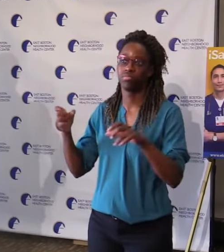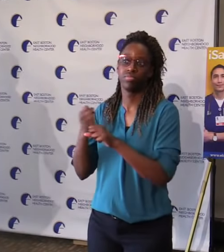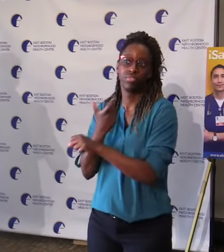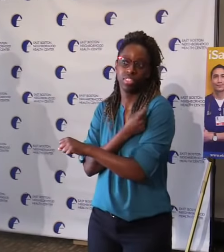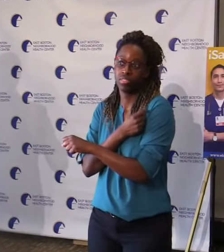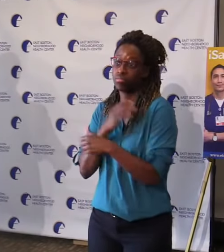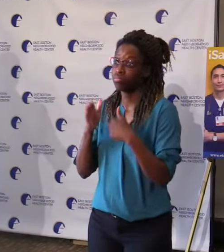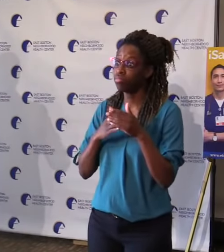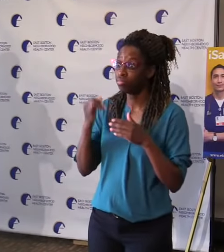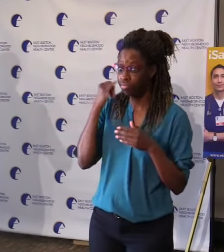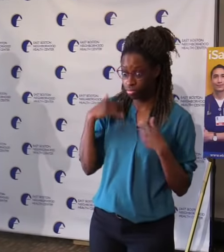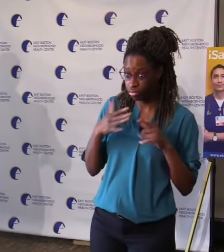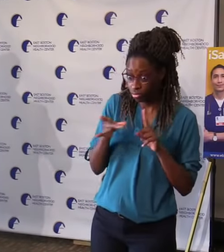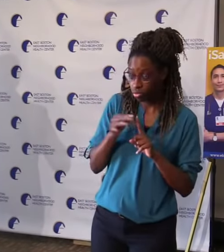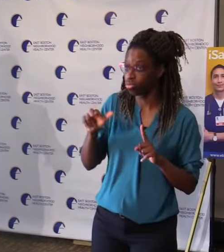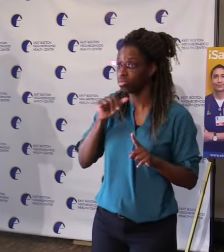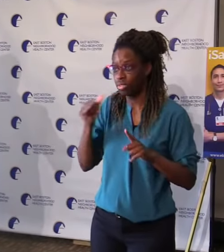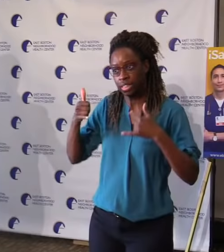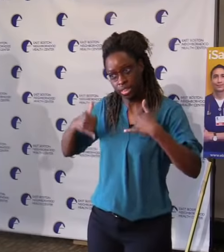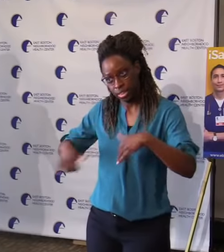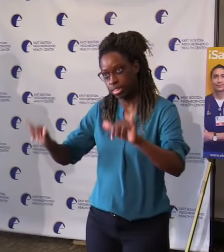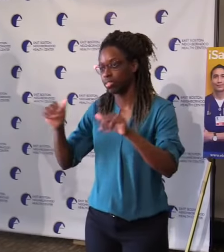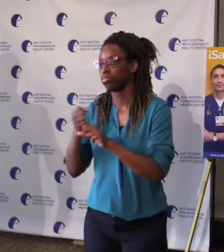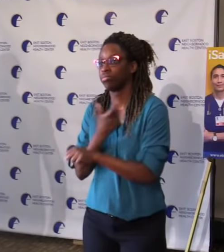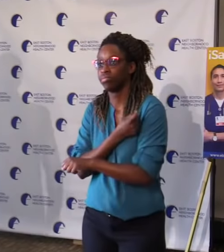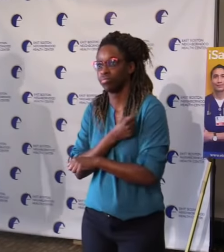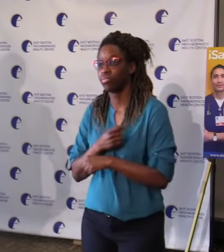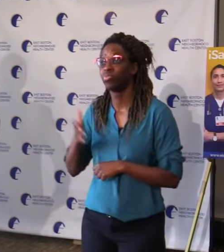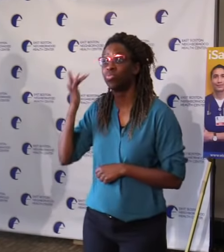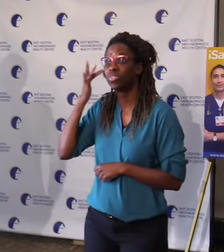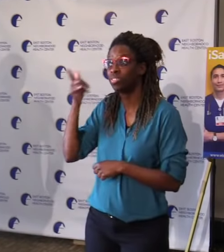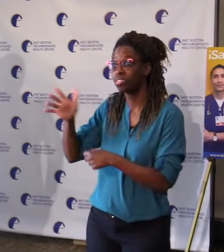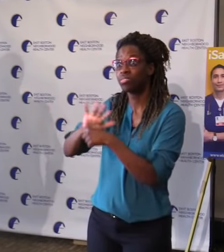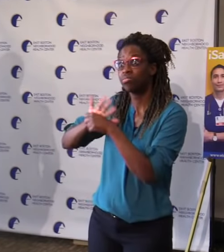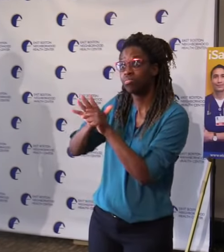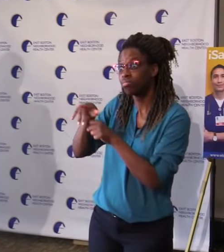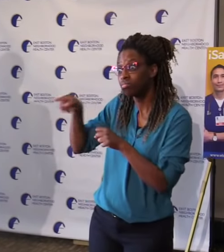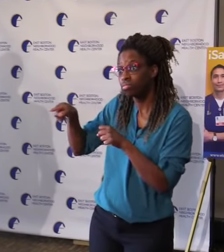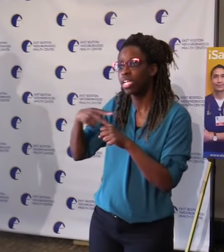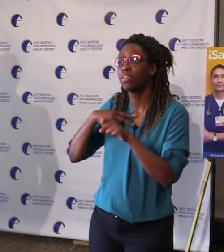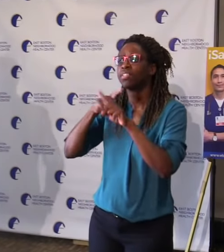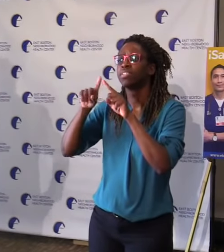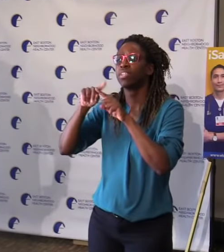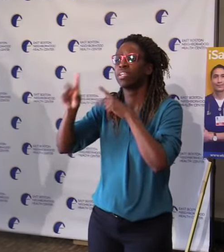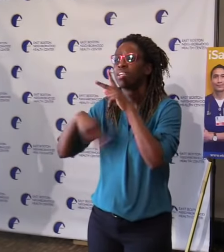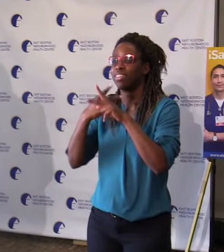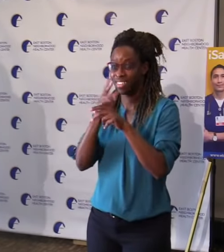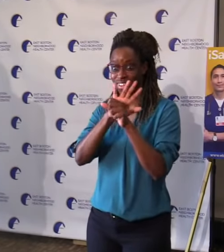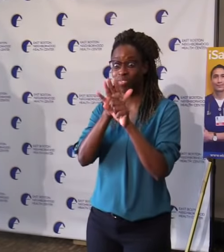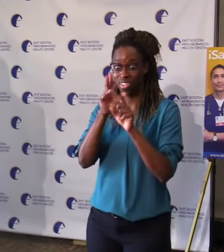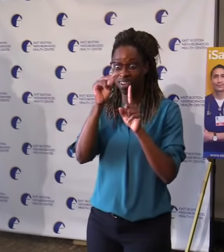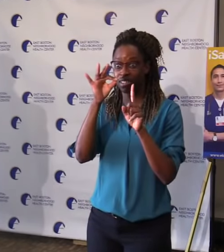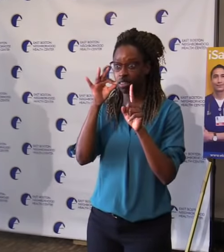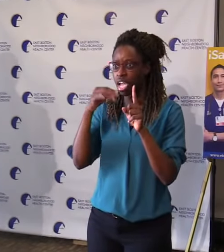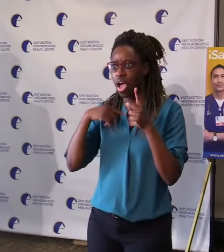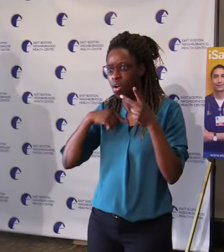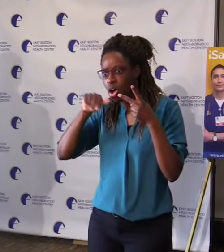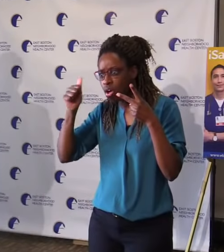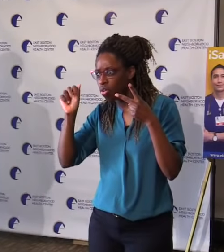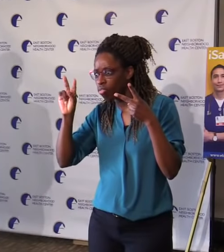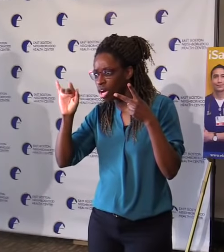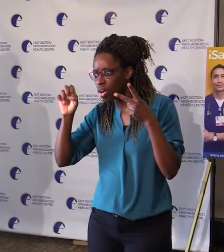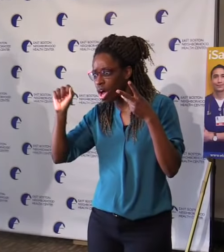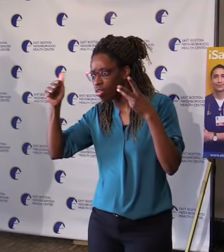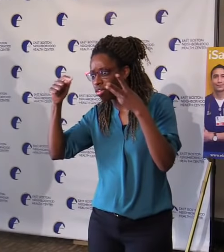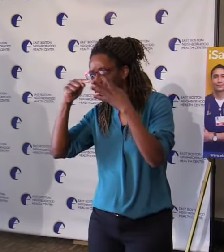of this virus continue to develop and morph over time, all those antibodies that you earned because you